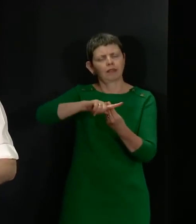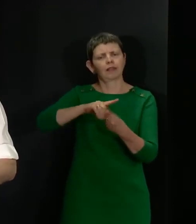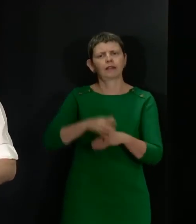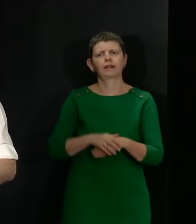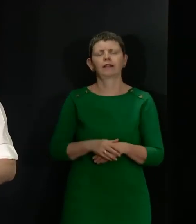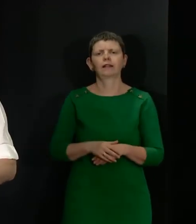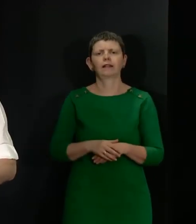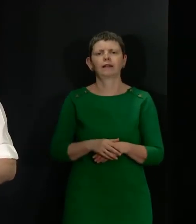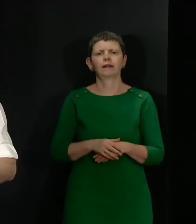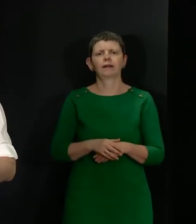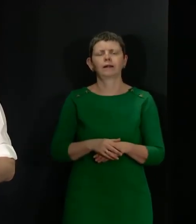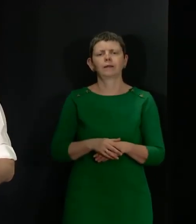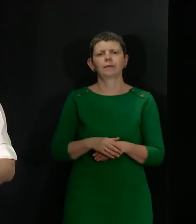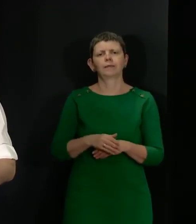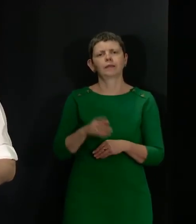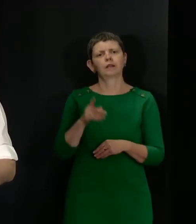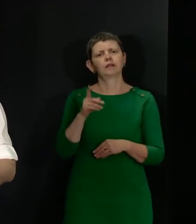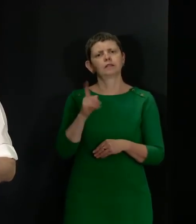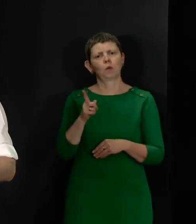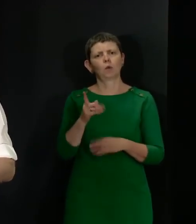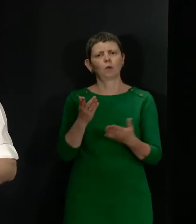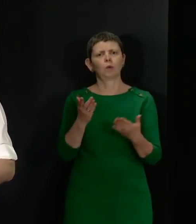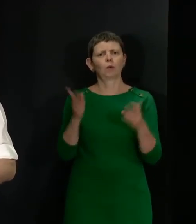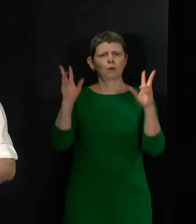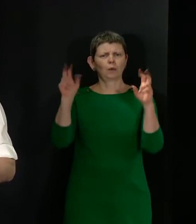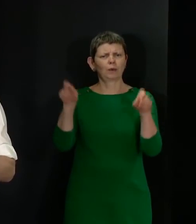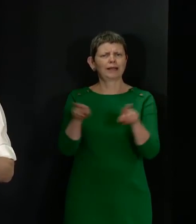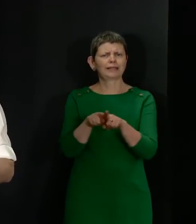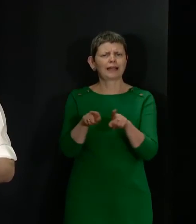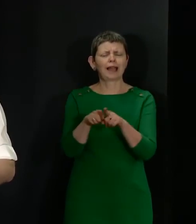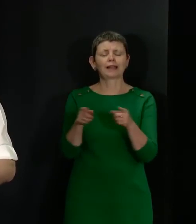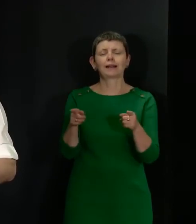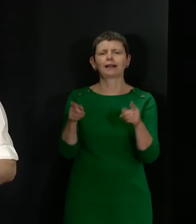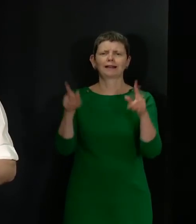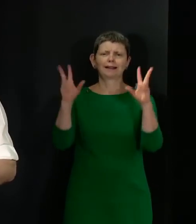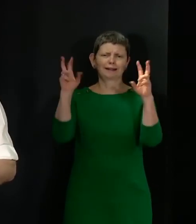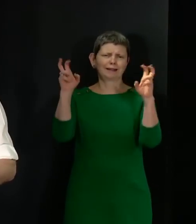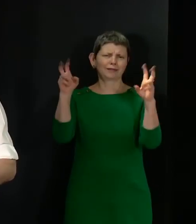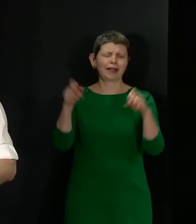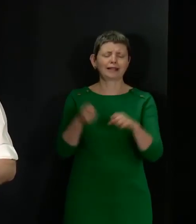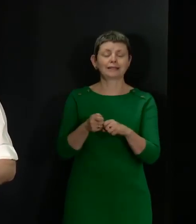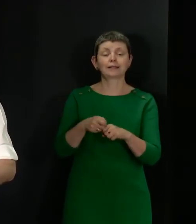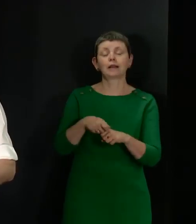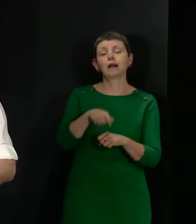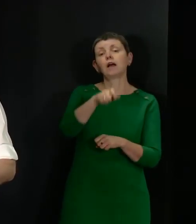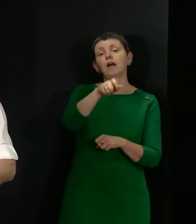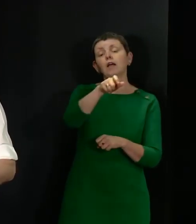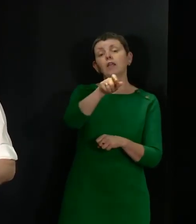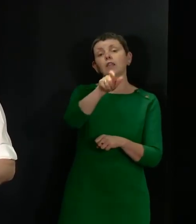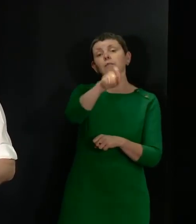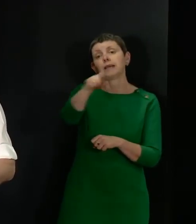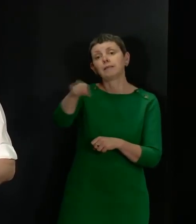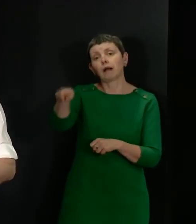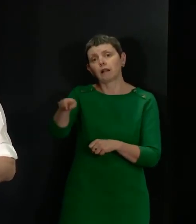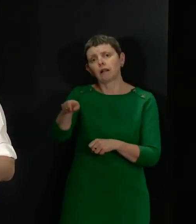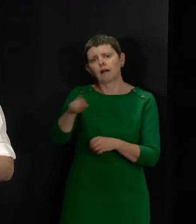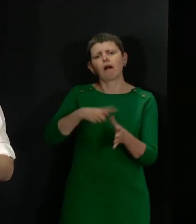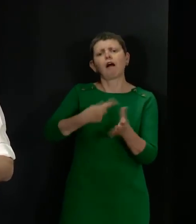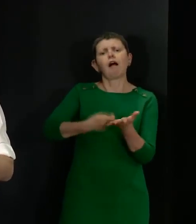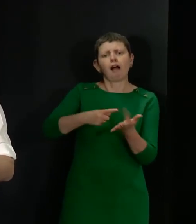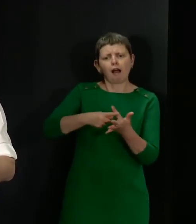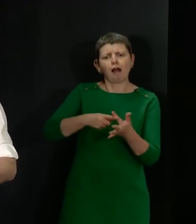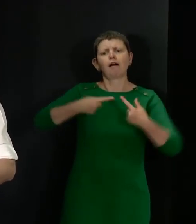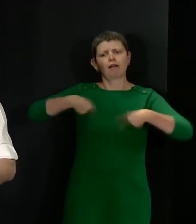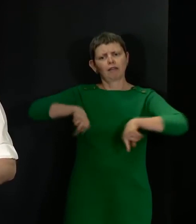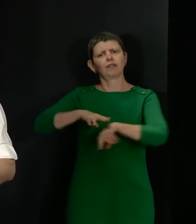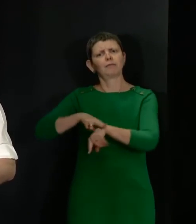renowned Peelian principle that the public are the police and the police are the public, and I fundamentally believe that to be true in Scotland. That's why